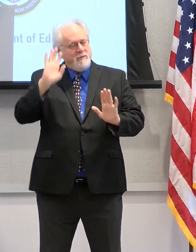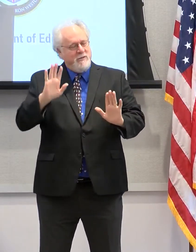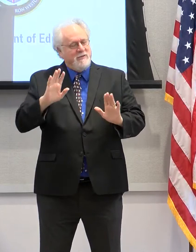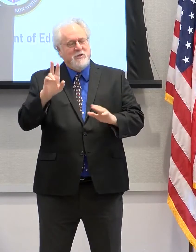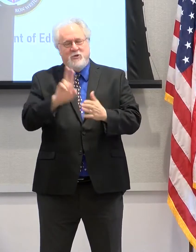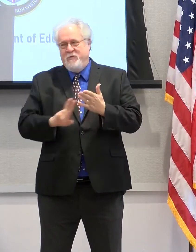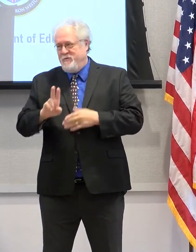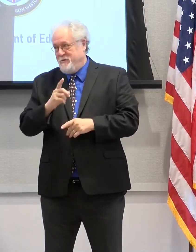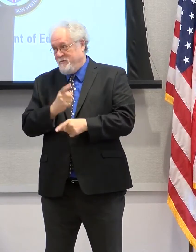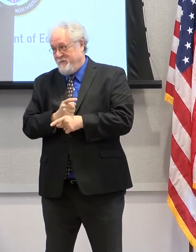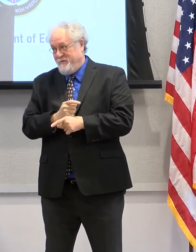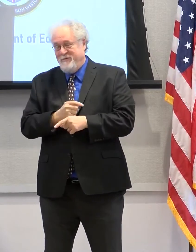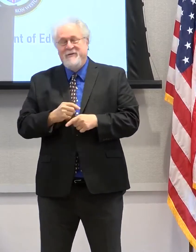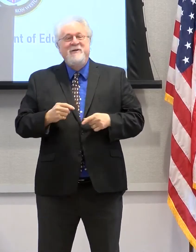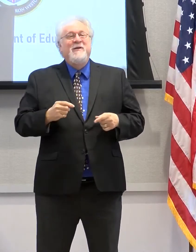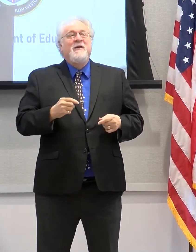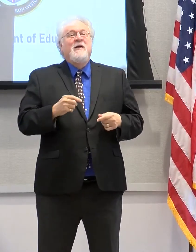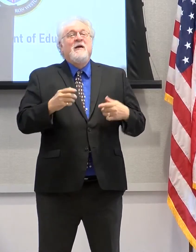university, right?